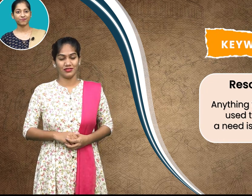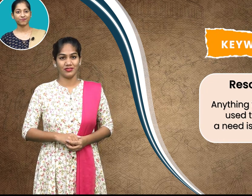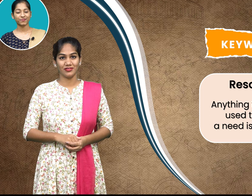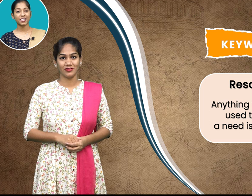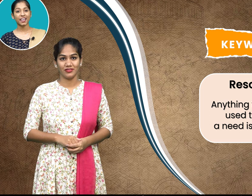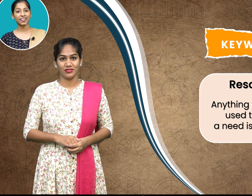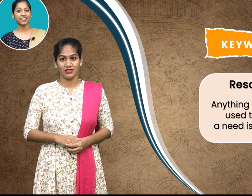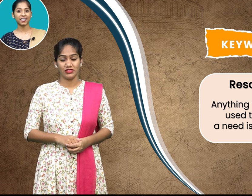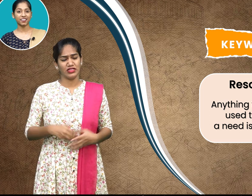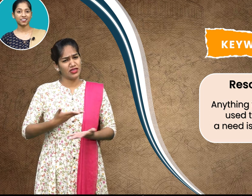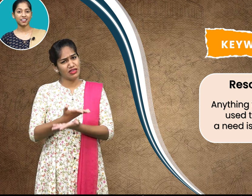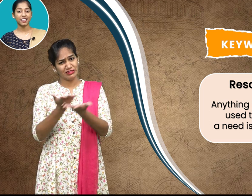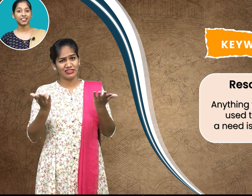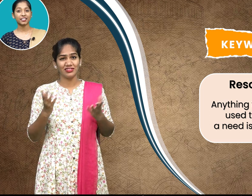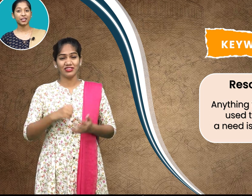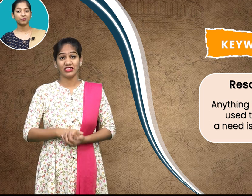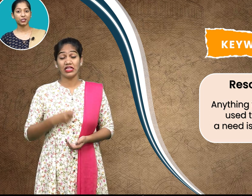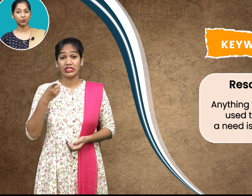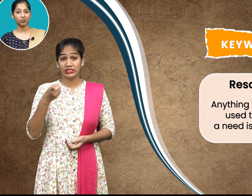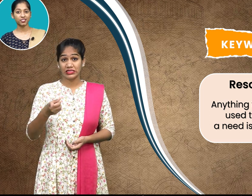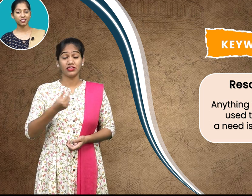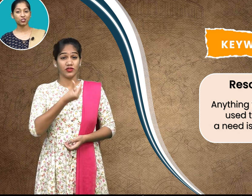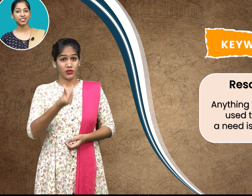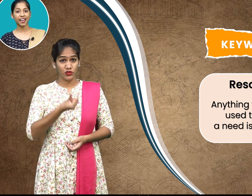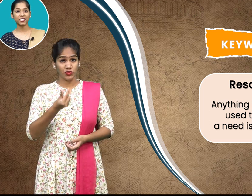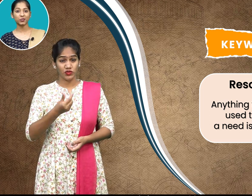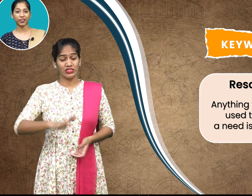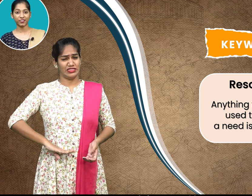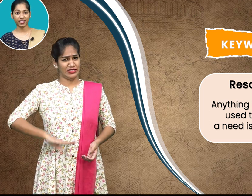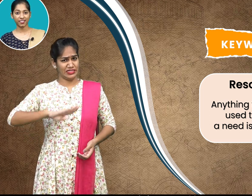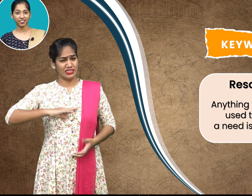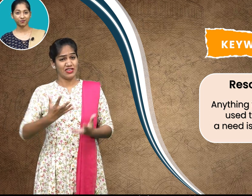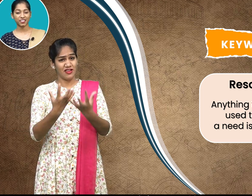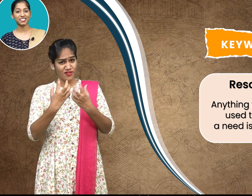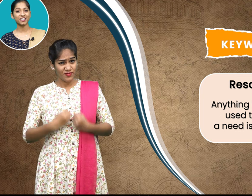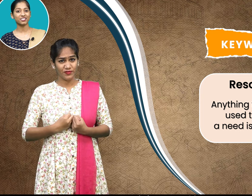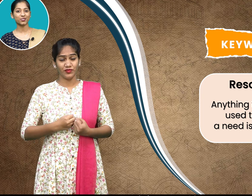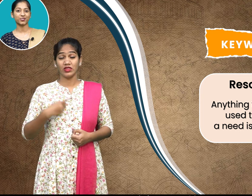anything that can be used to satisfy a need is a resource